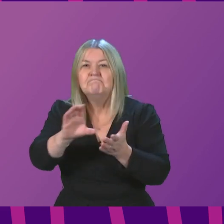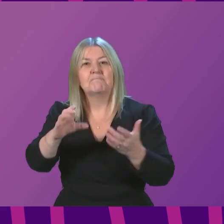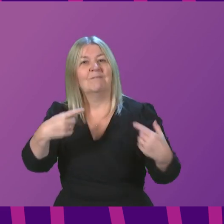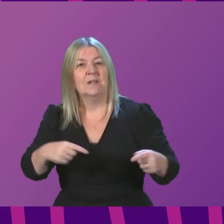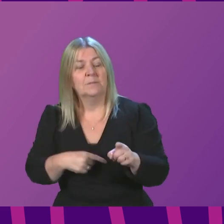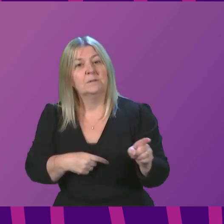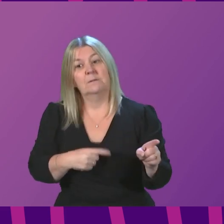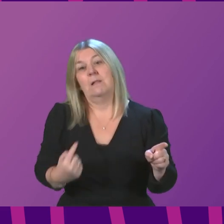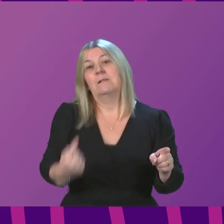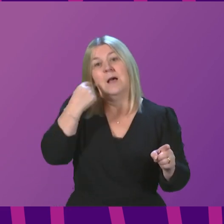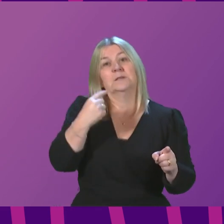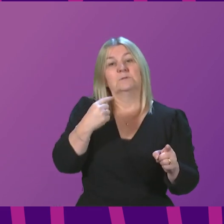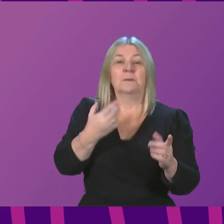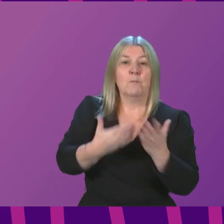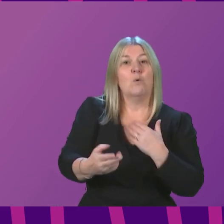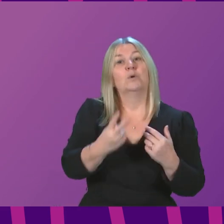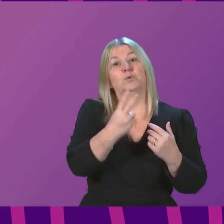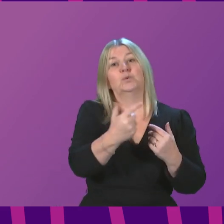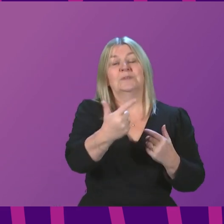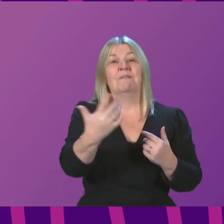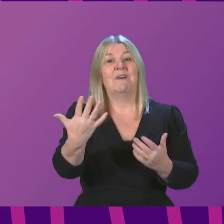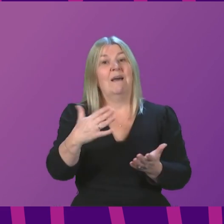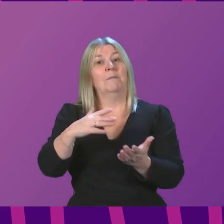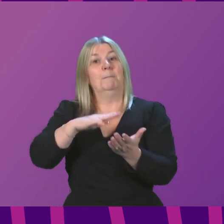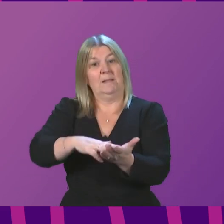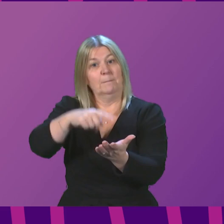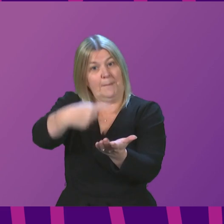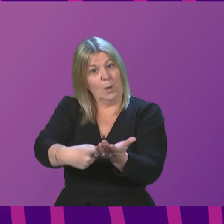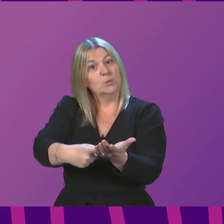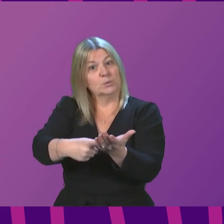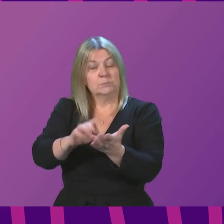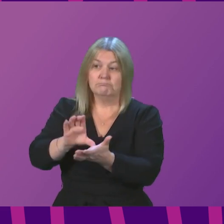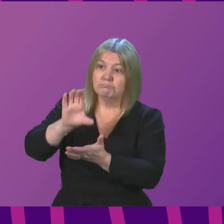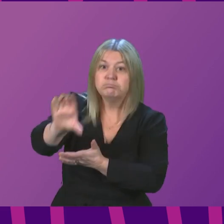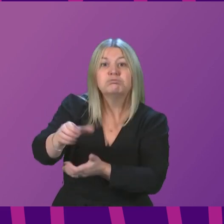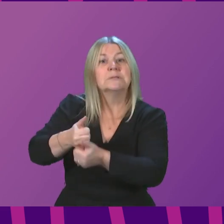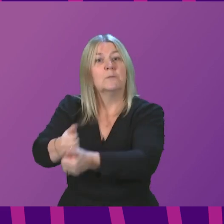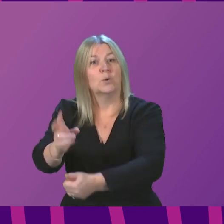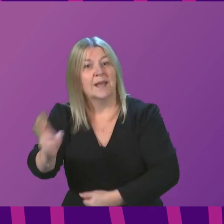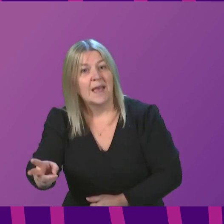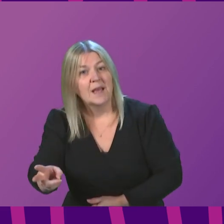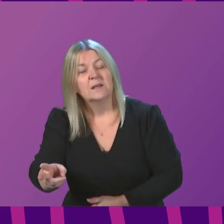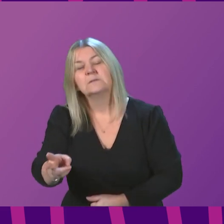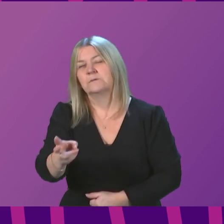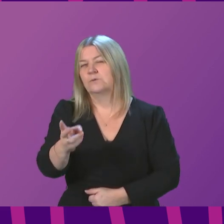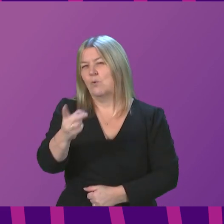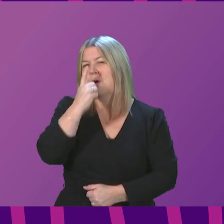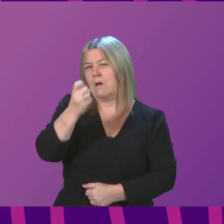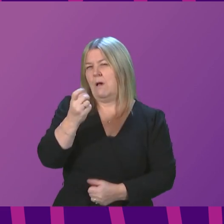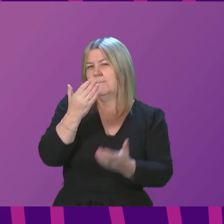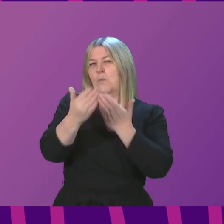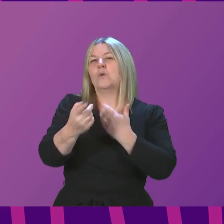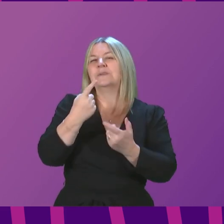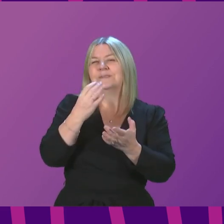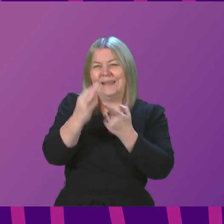I announced a further £275 million of support, and I can give some further detail today about how the first